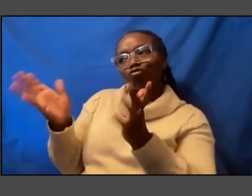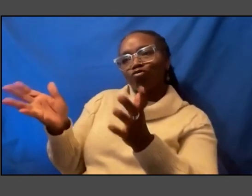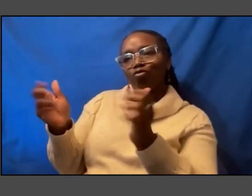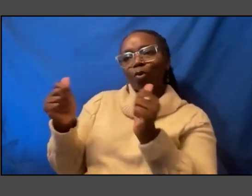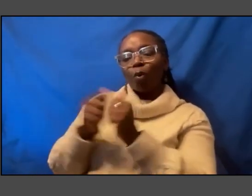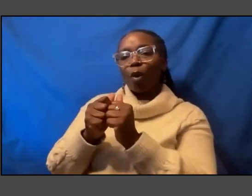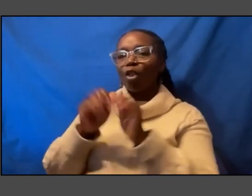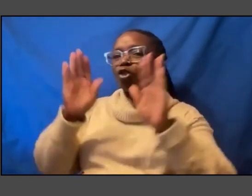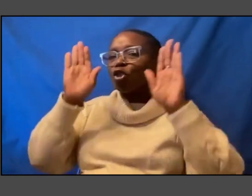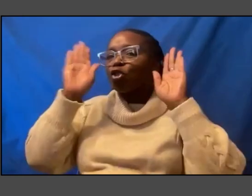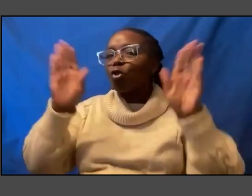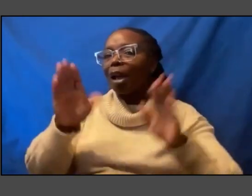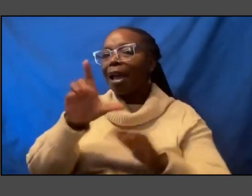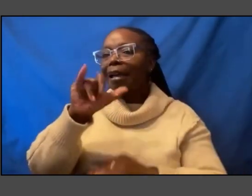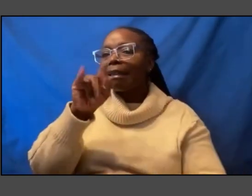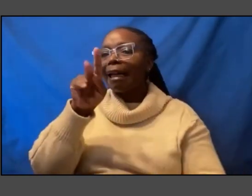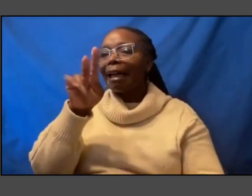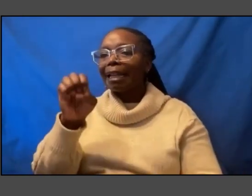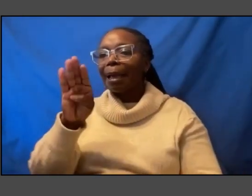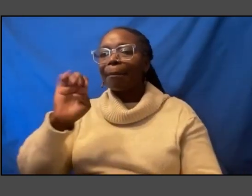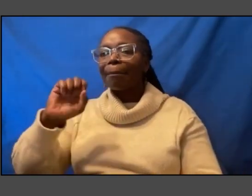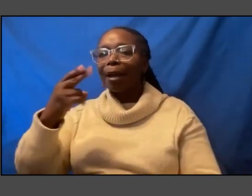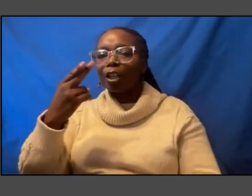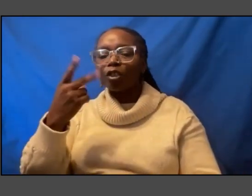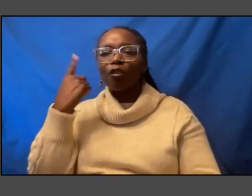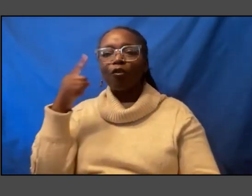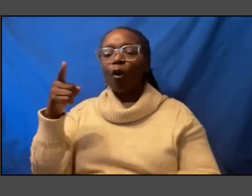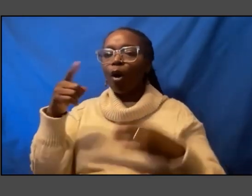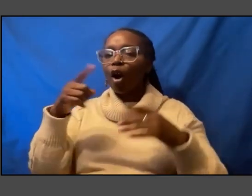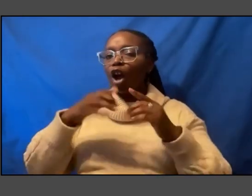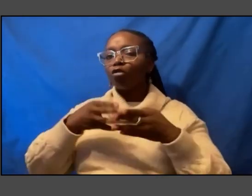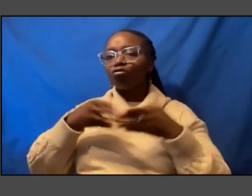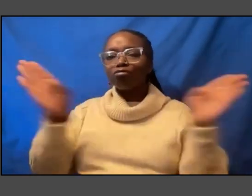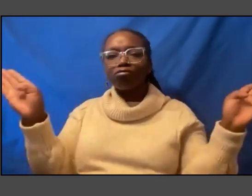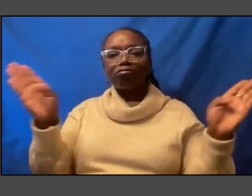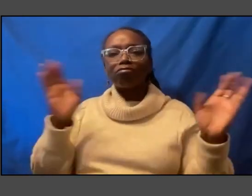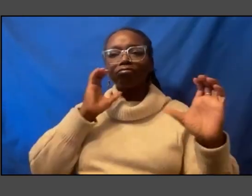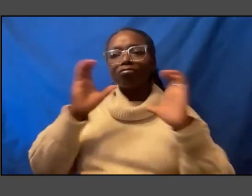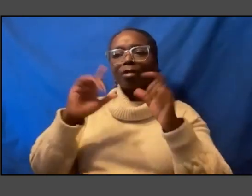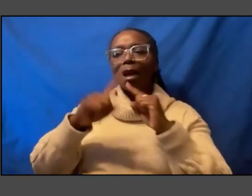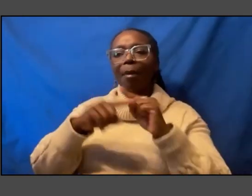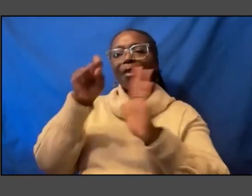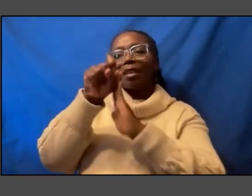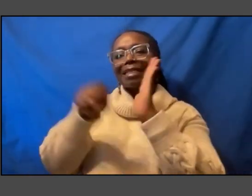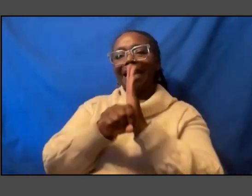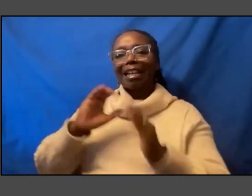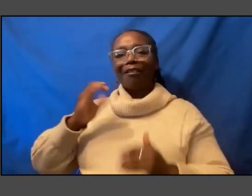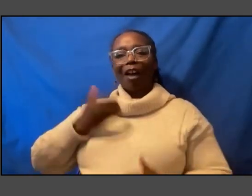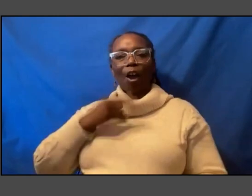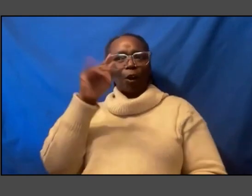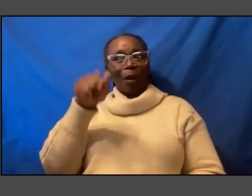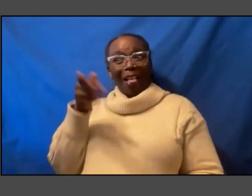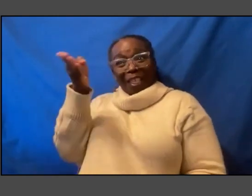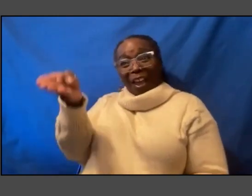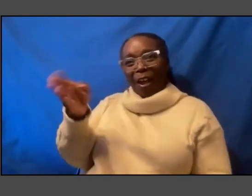Bunch for a wide-ranging conversation about the state of our union there you are I've been waiting to see your face hello